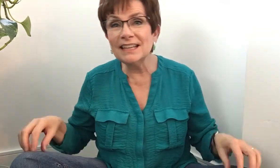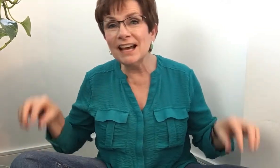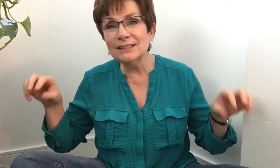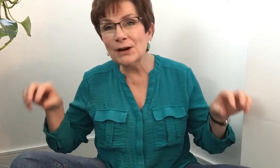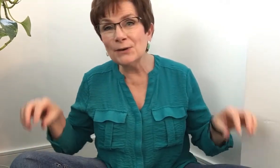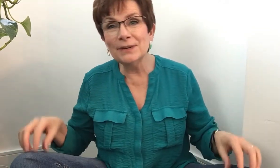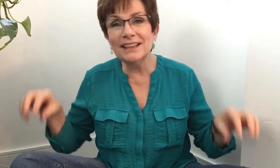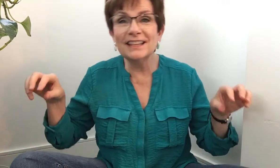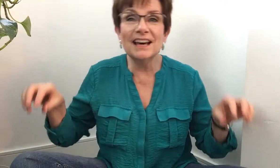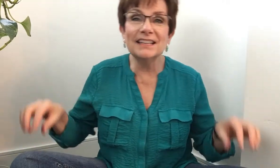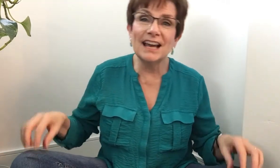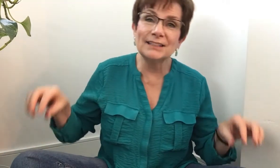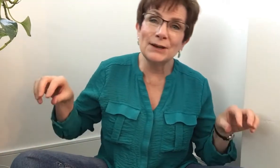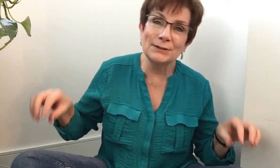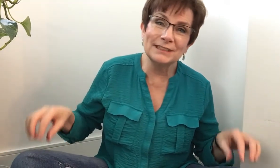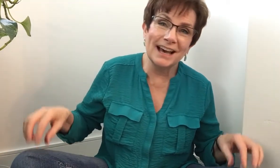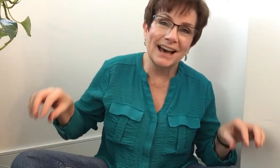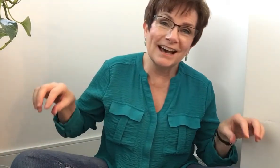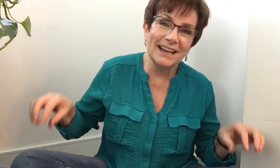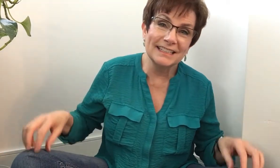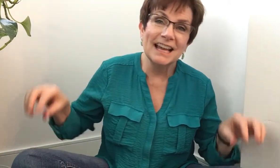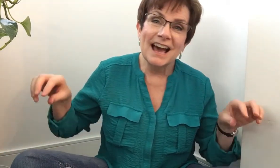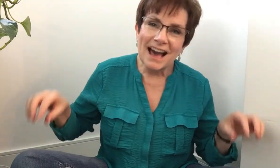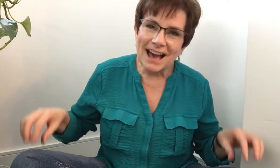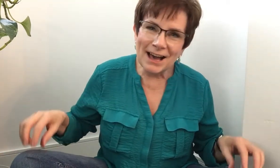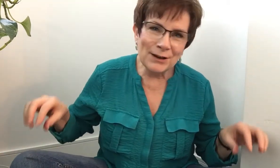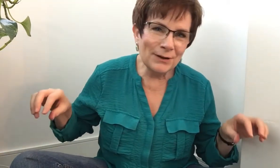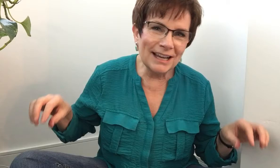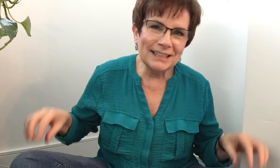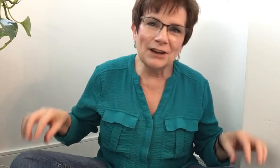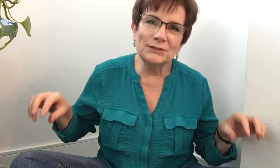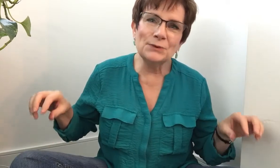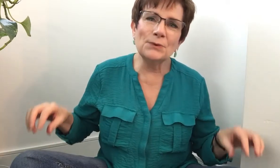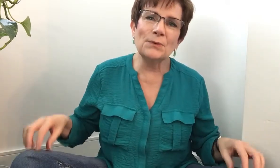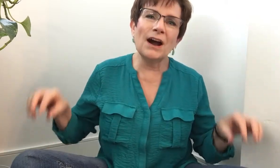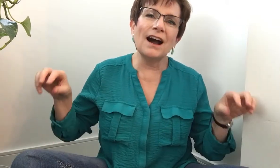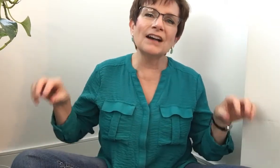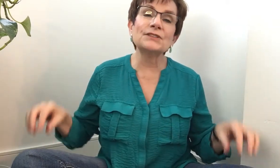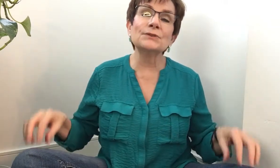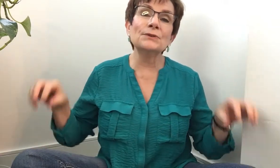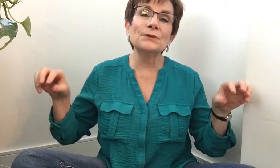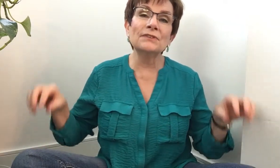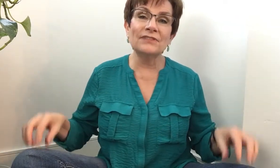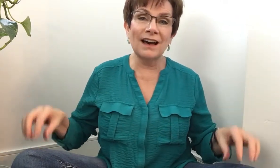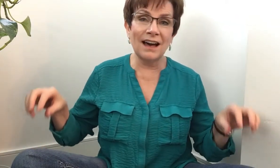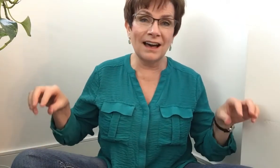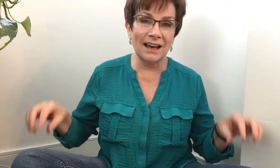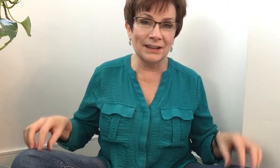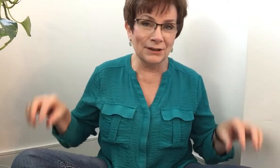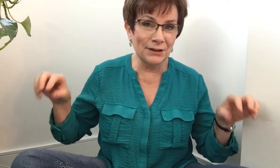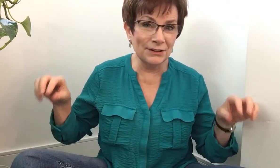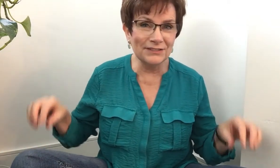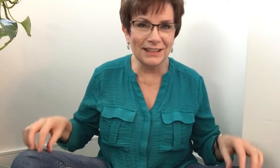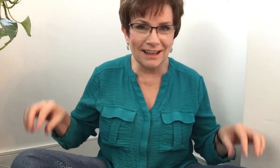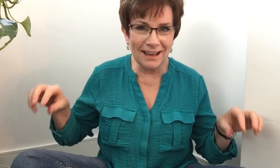yellow, with a yellow light How I love to watch you firefly